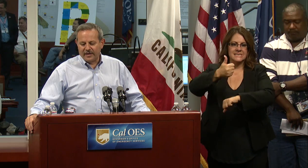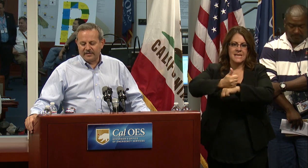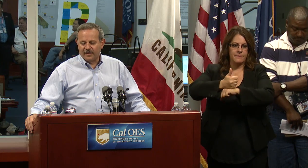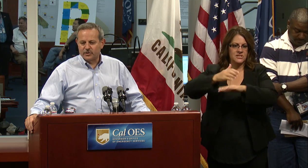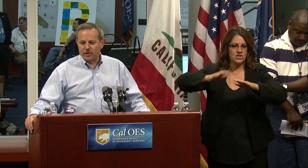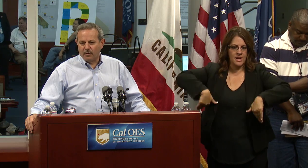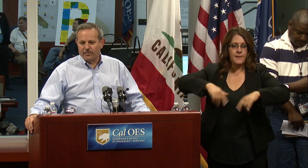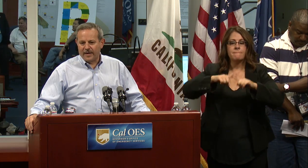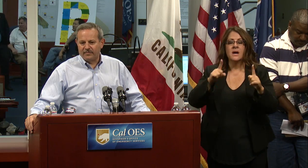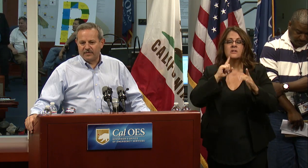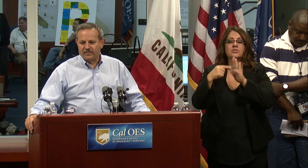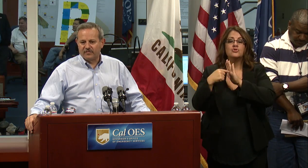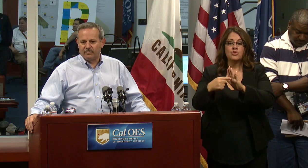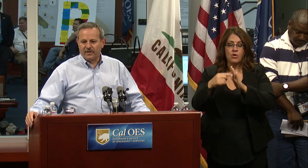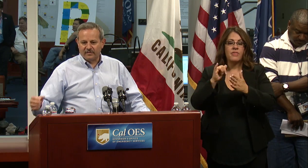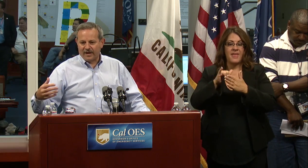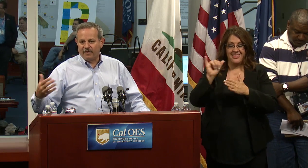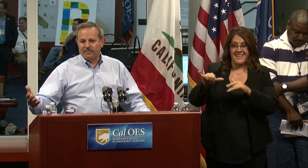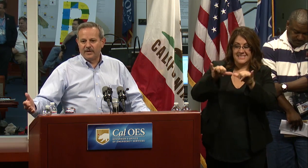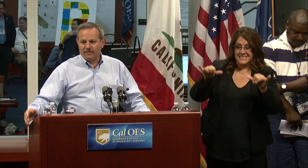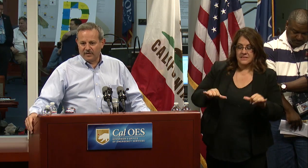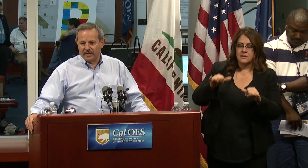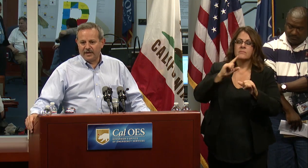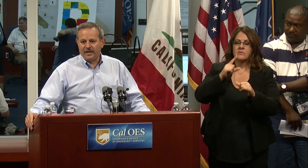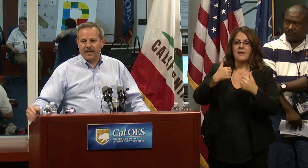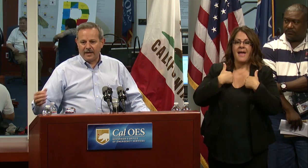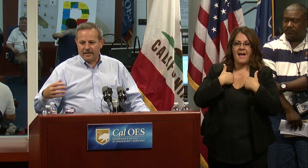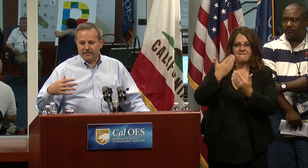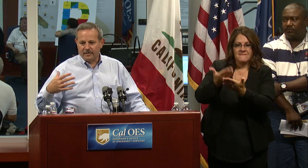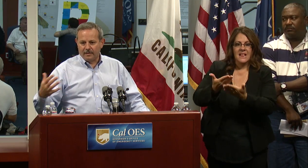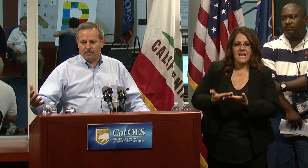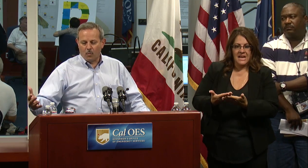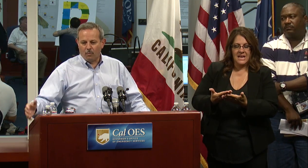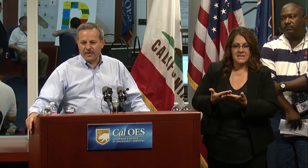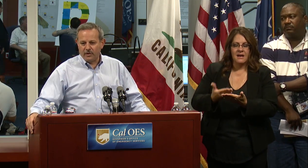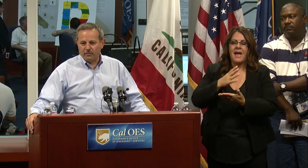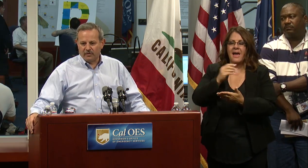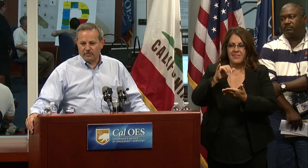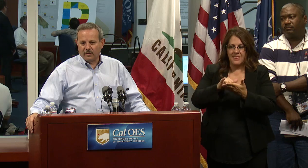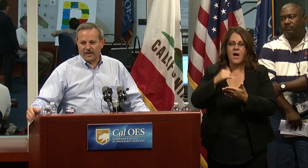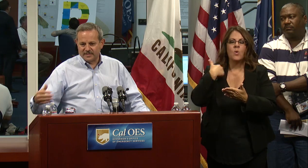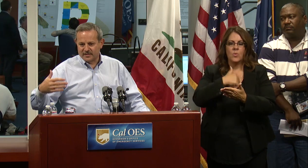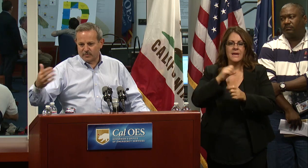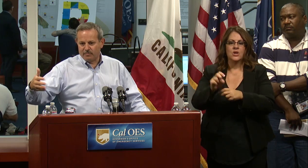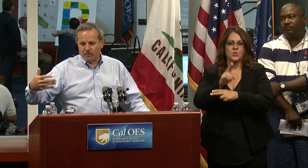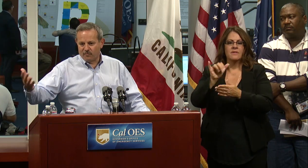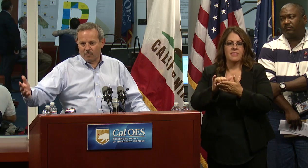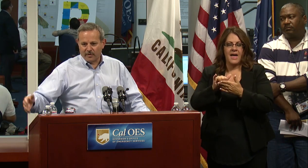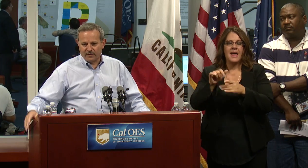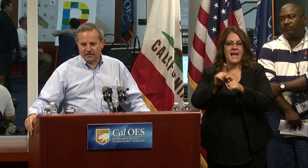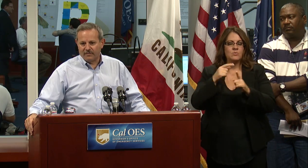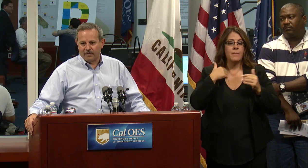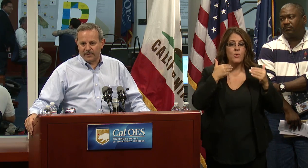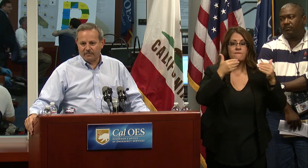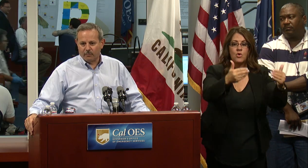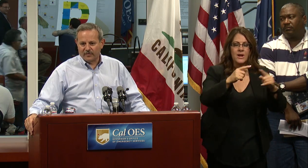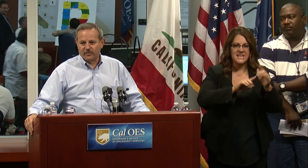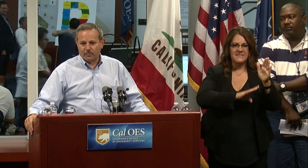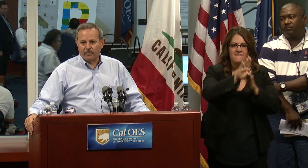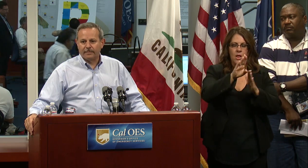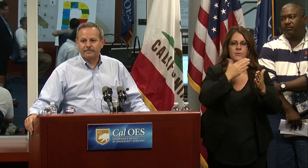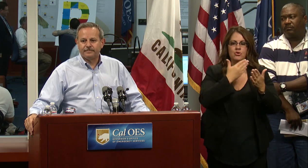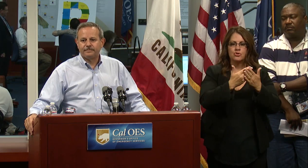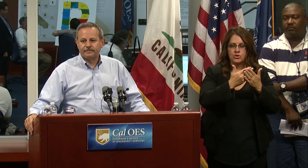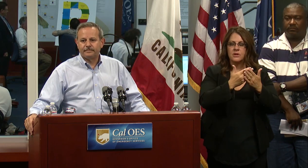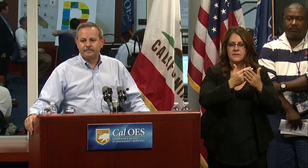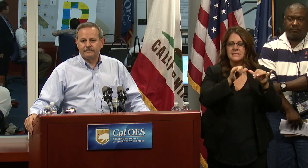But it does show that the system does have validity and will be utilized as we move forward in the development of the rest